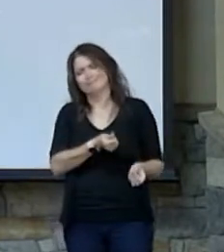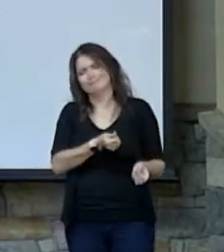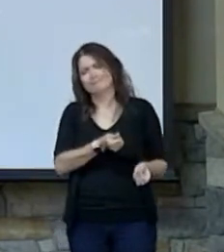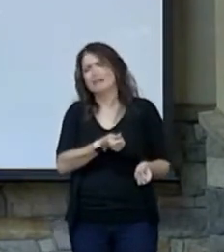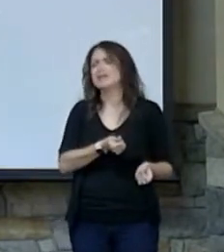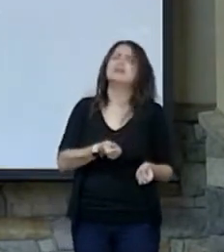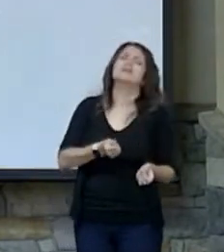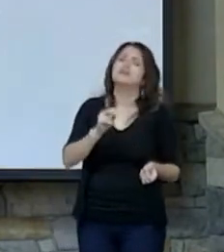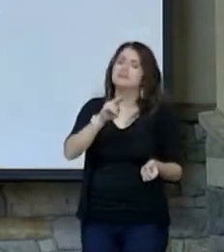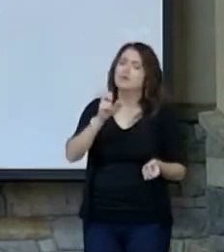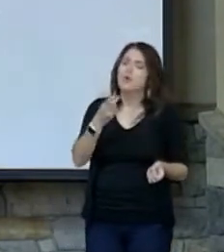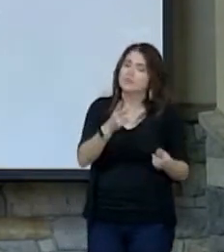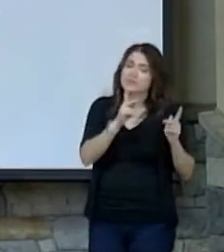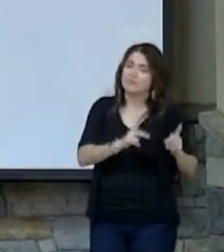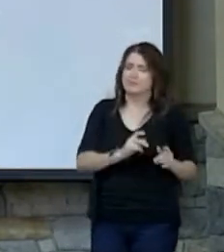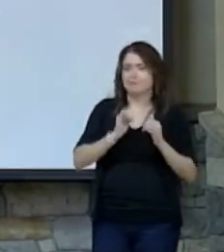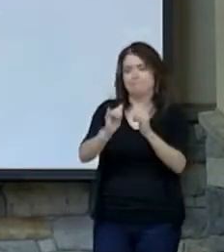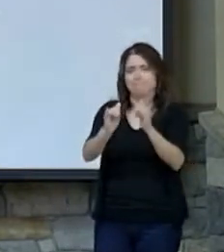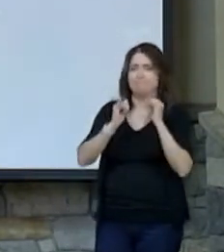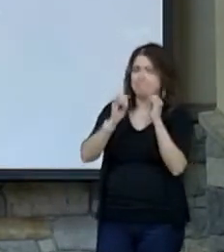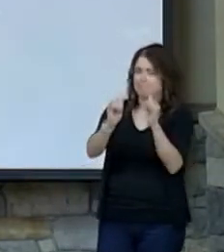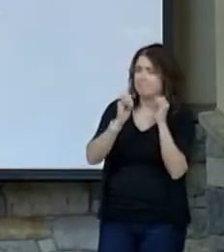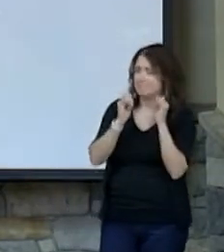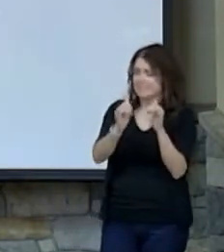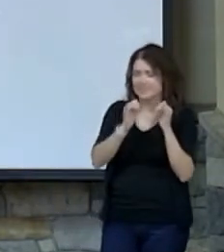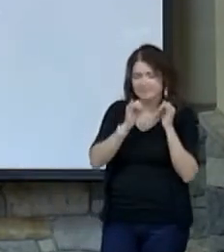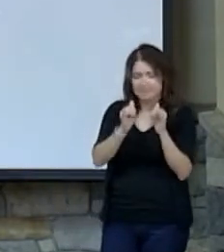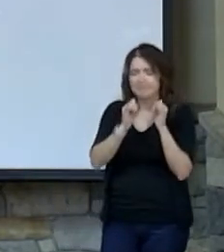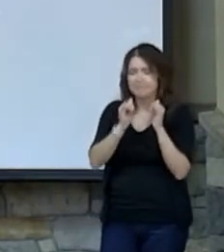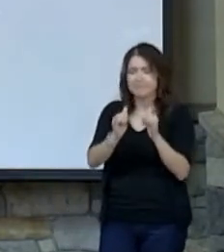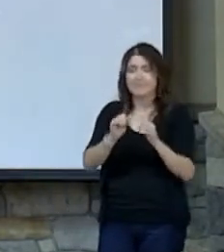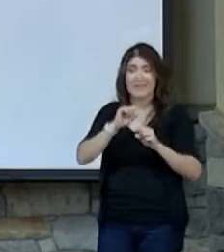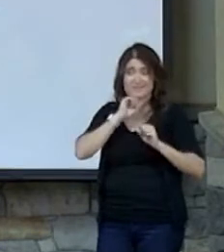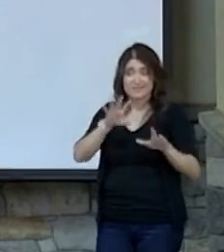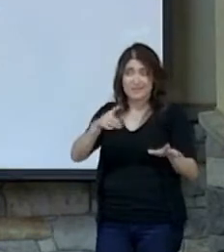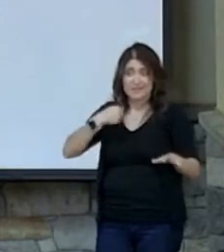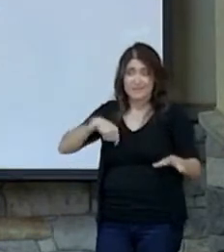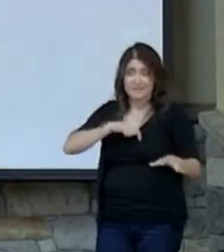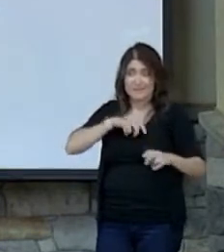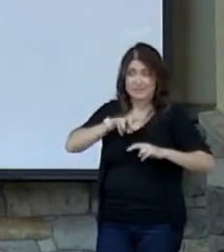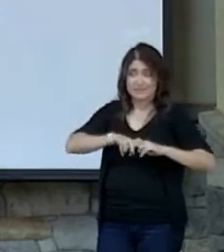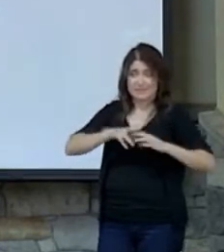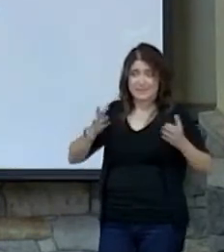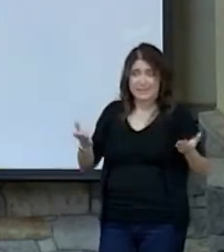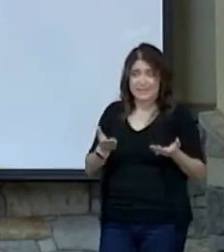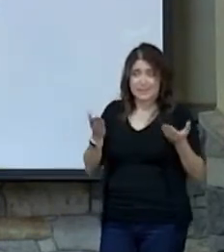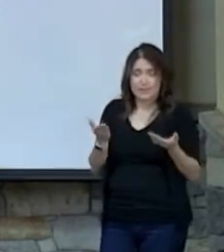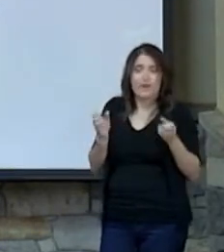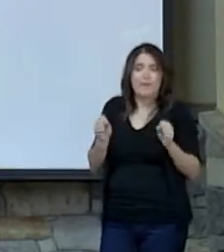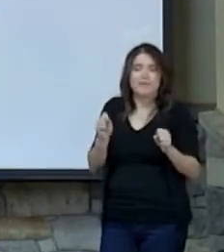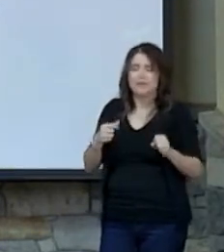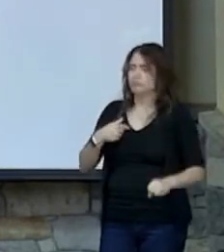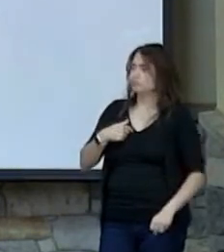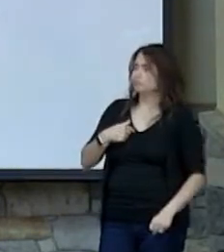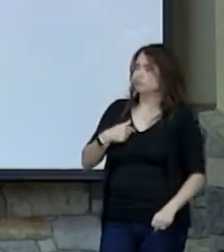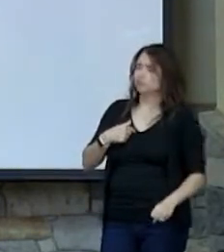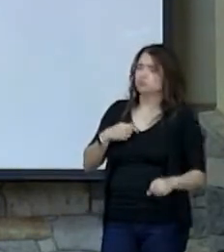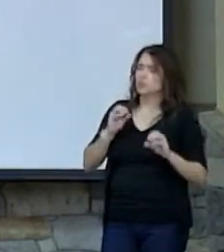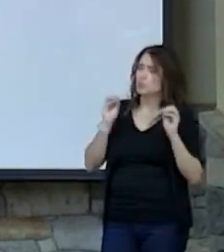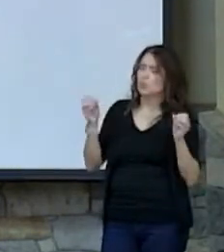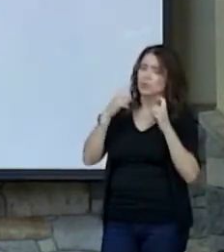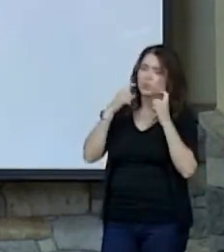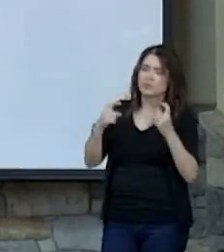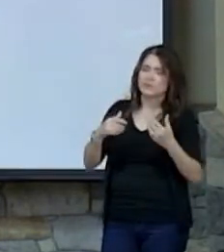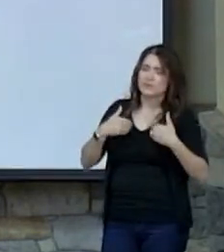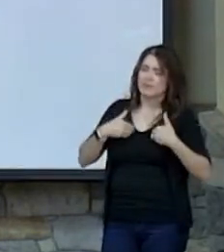Noah was a person just like you and me. And none of us sitting in this room have the ability to say that we are without sin